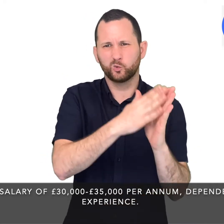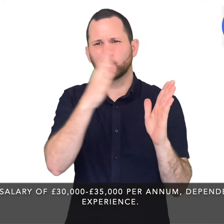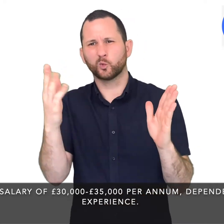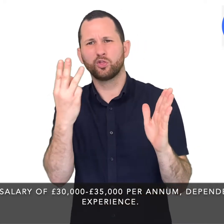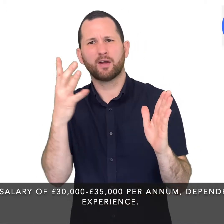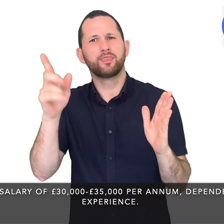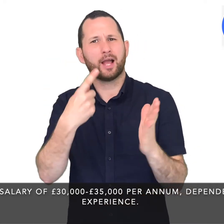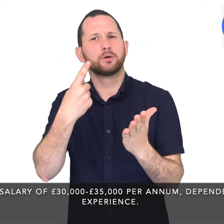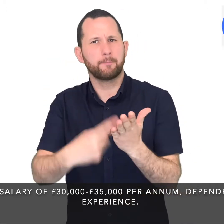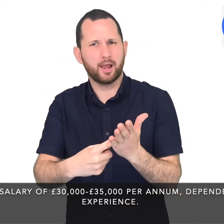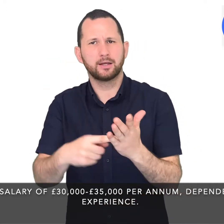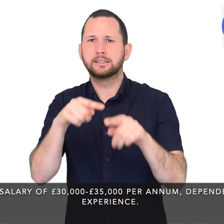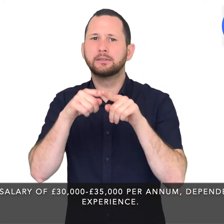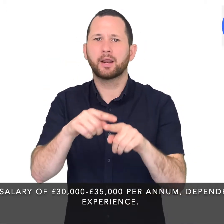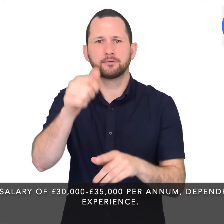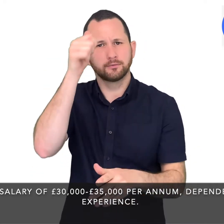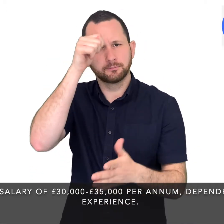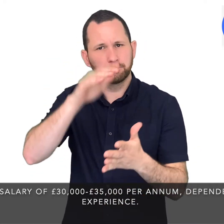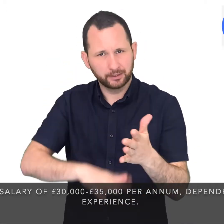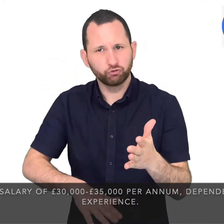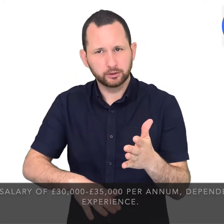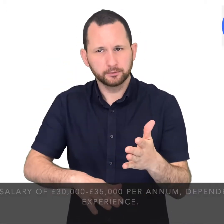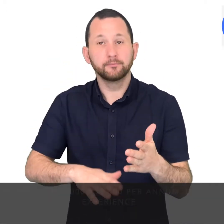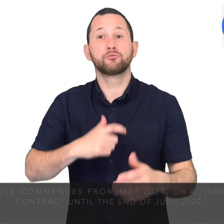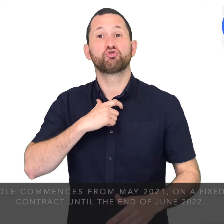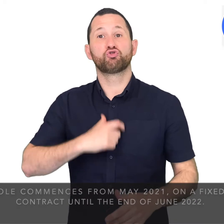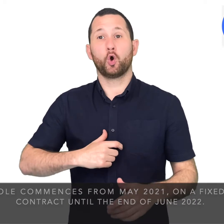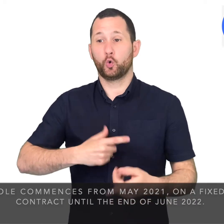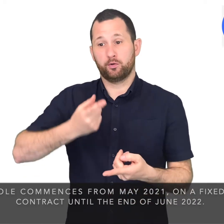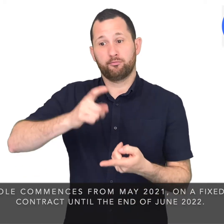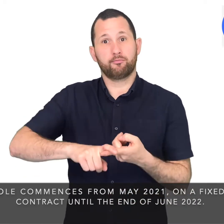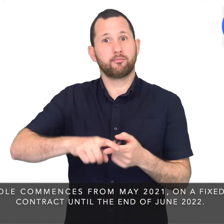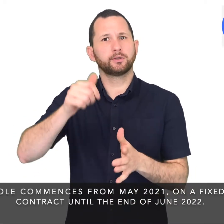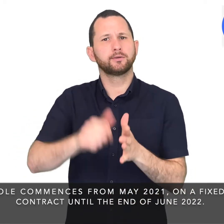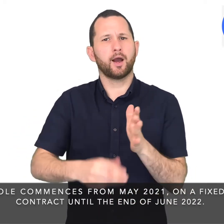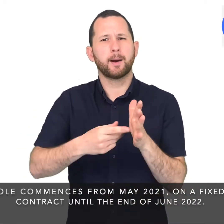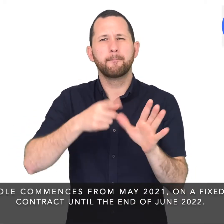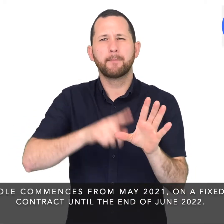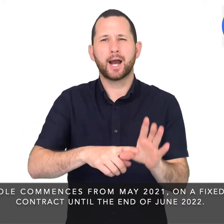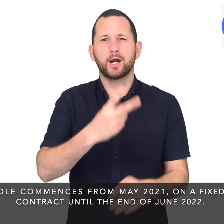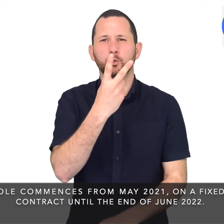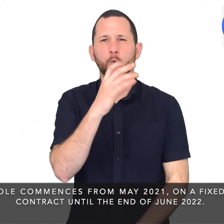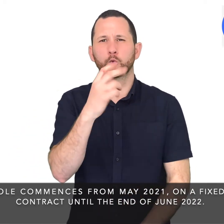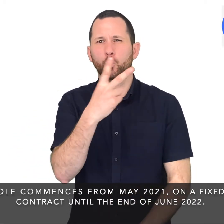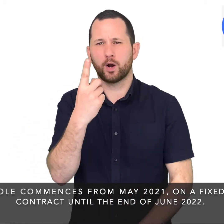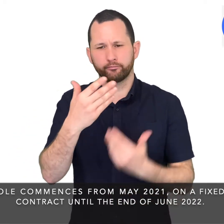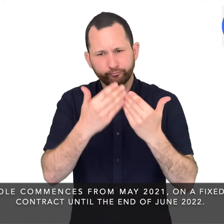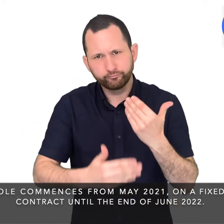per annum, dependent on experience. The role commences from May 2021 on a